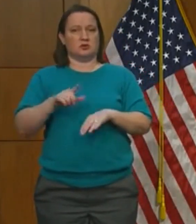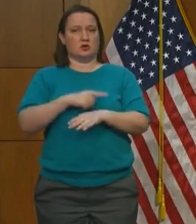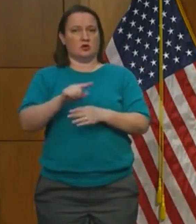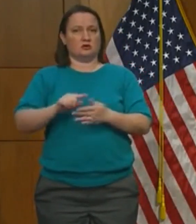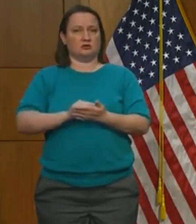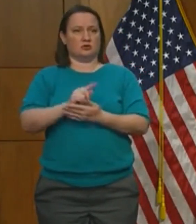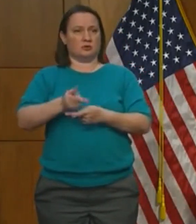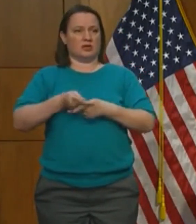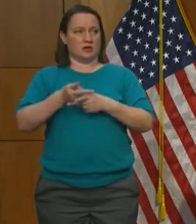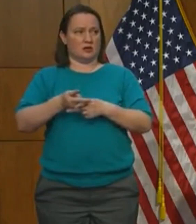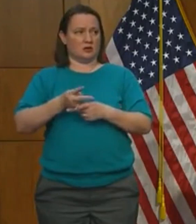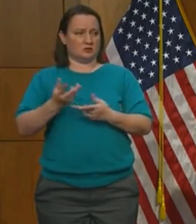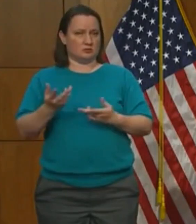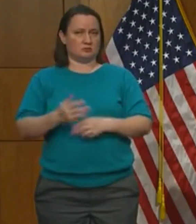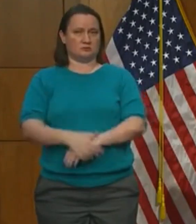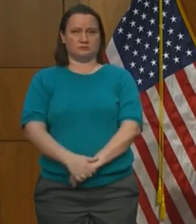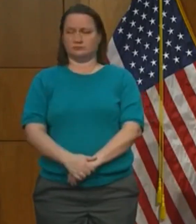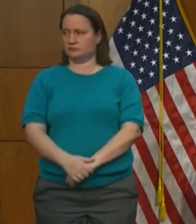the nursing homes?